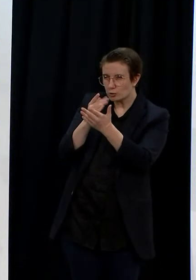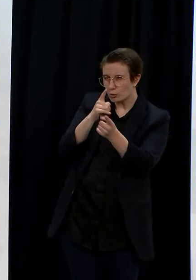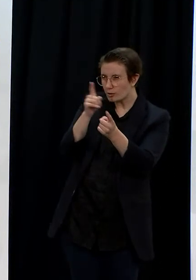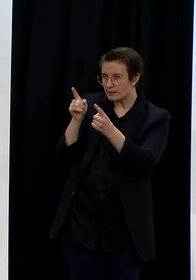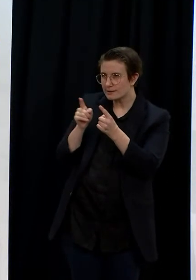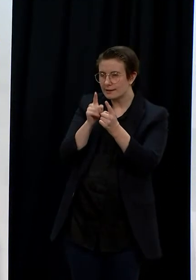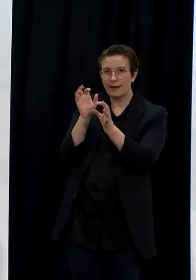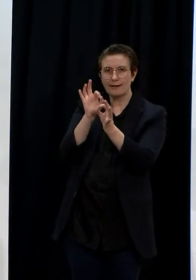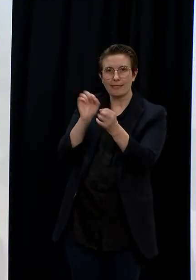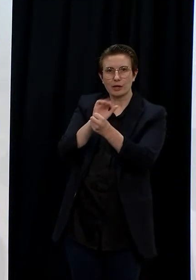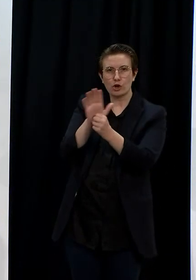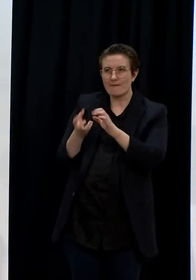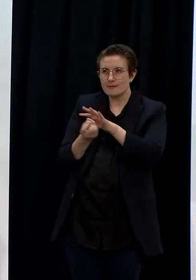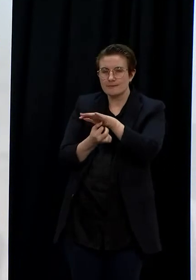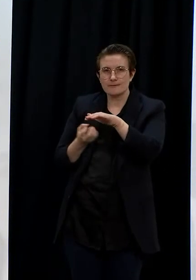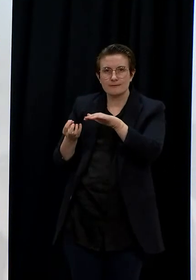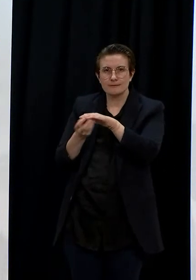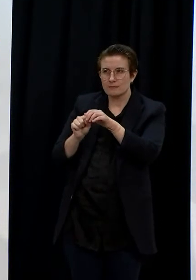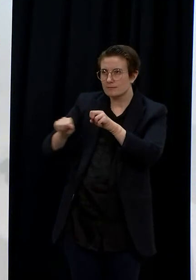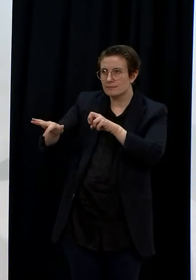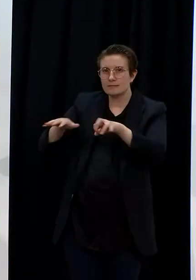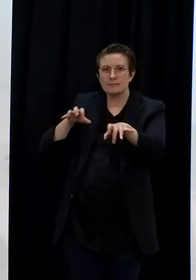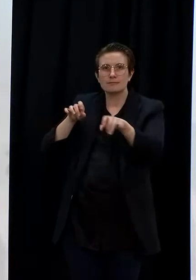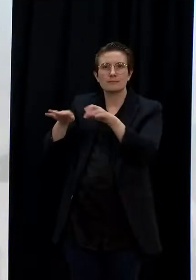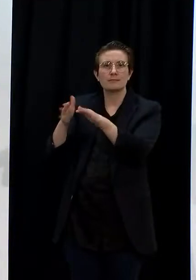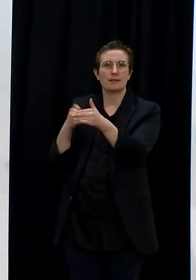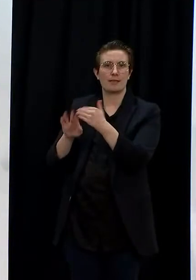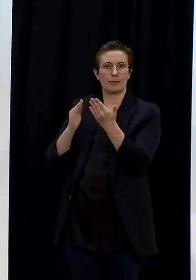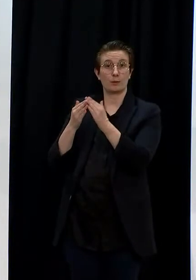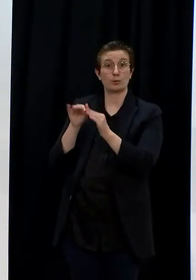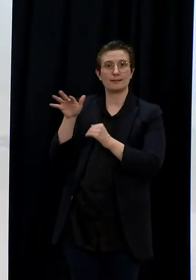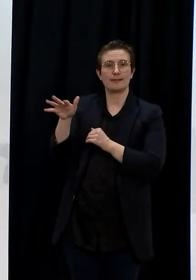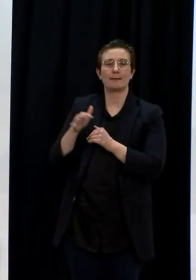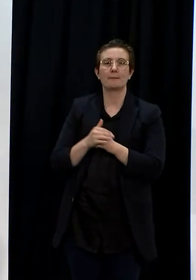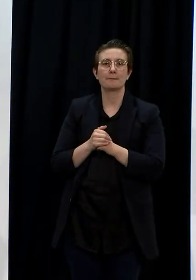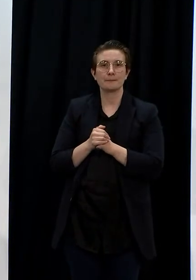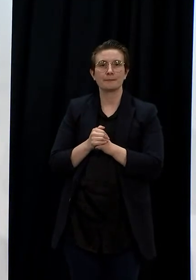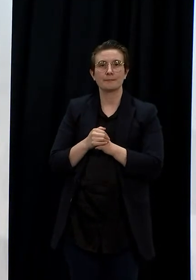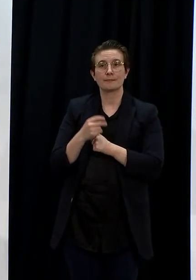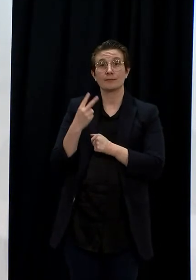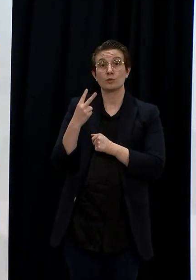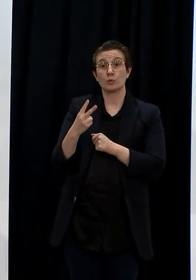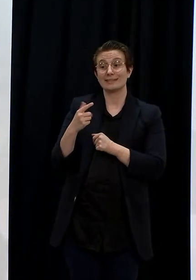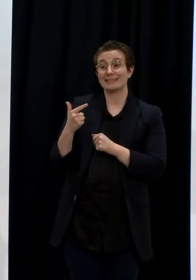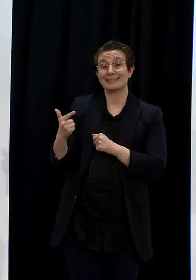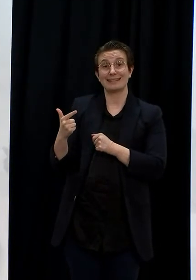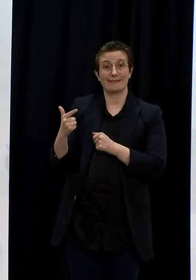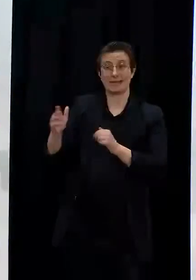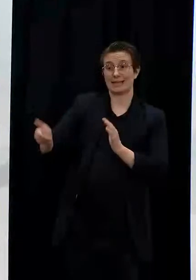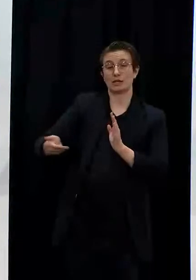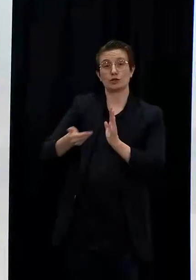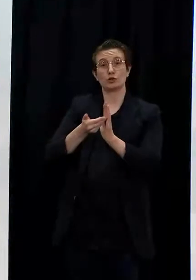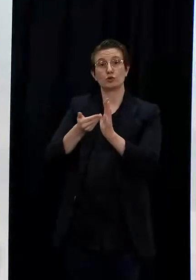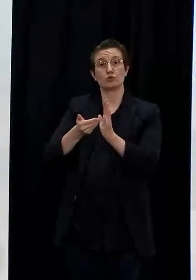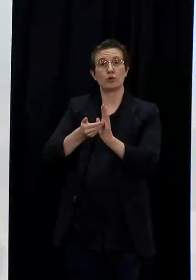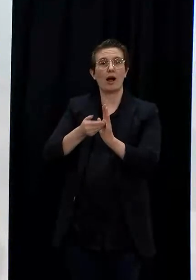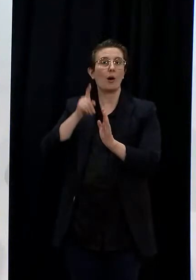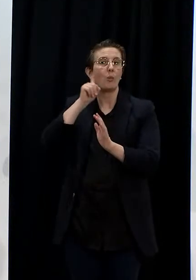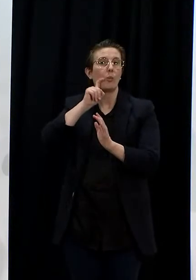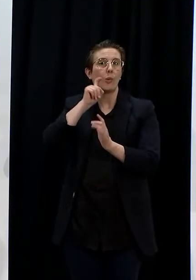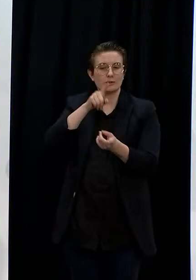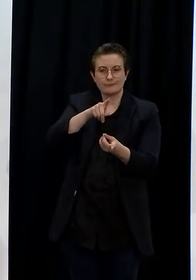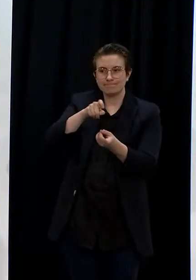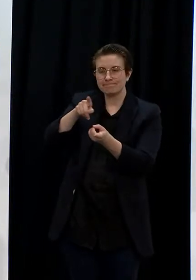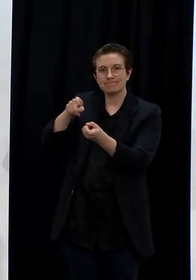as a result of some of those later discoveries of cases. 27 extra wastewater samples were taken from 26